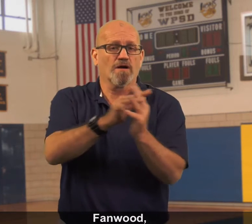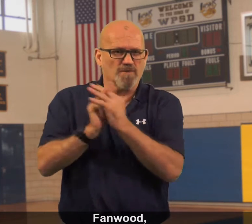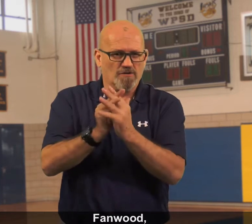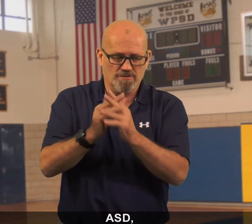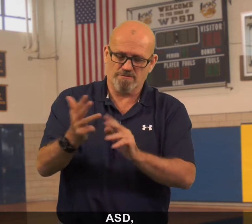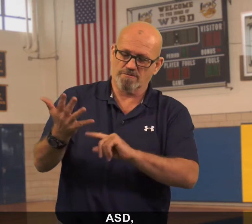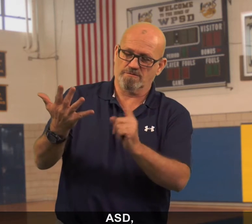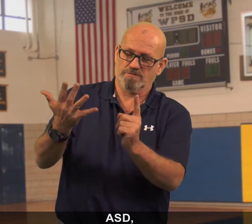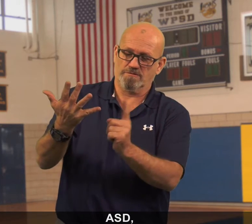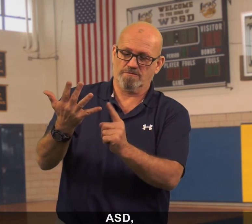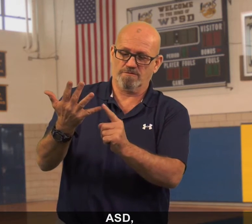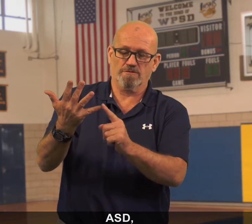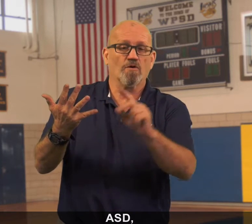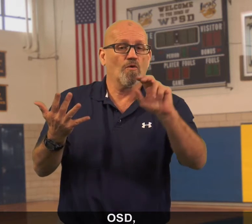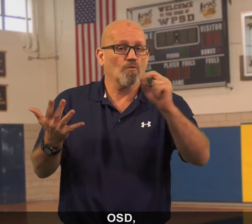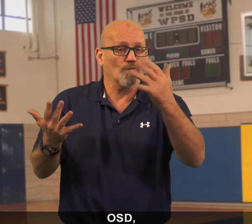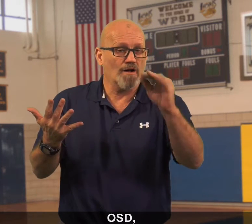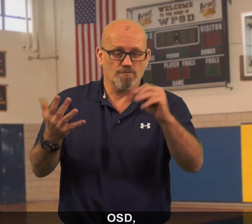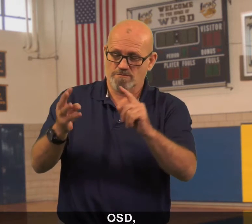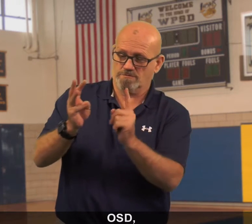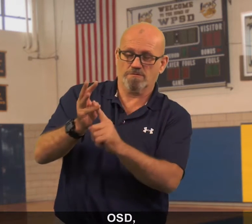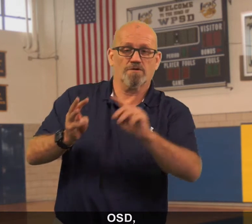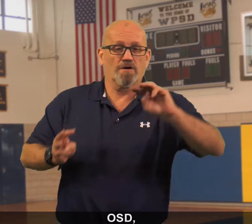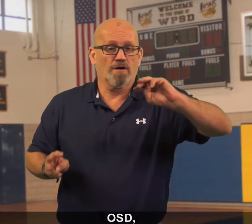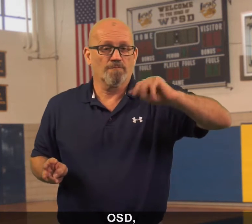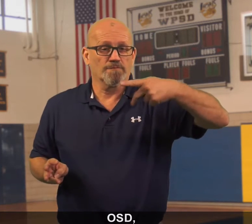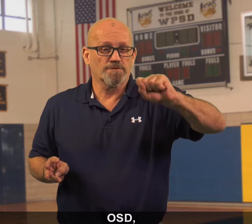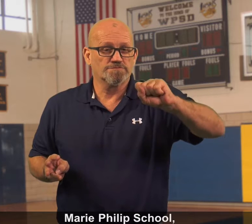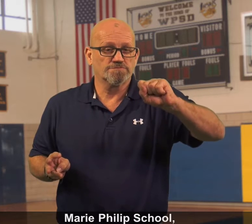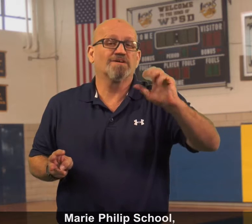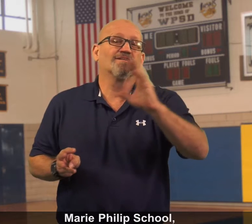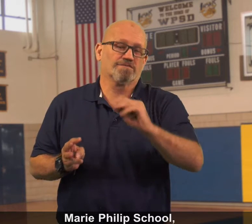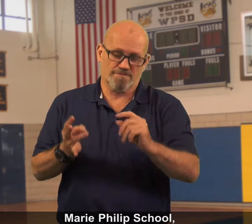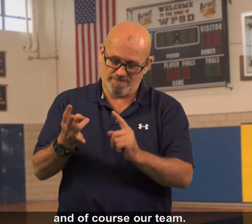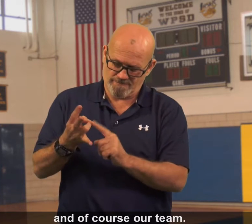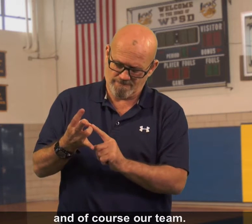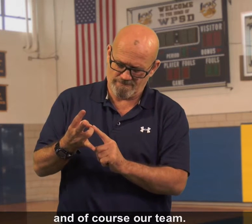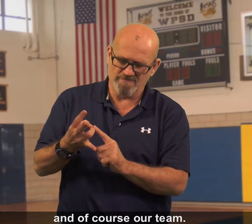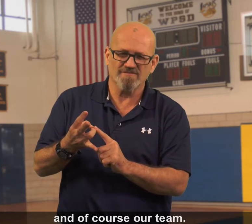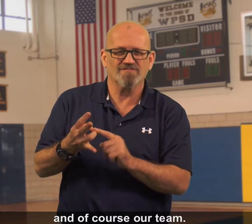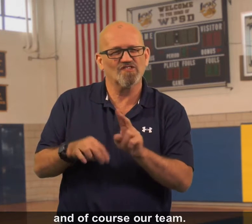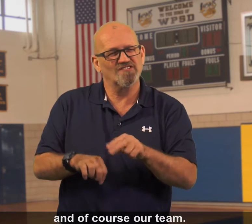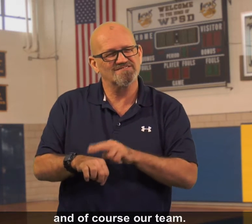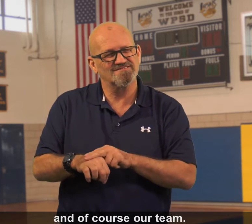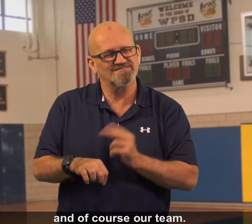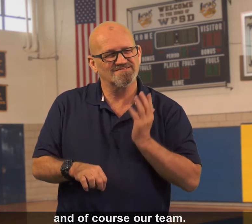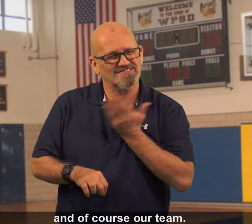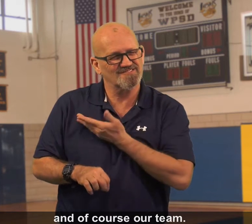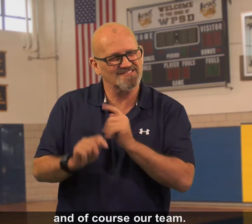American School, Ohio, Marie Phillip, and, of course, our team.